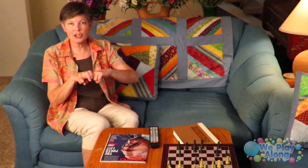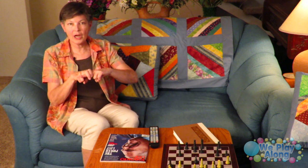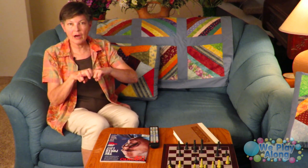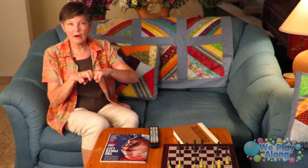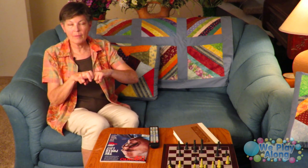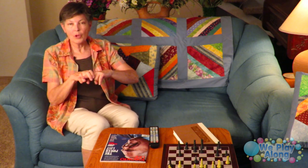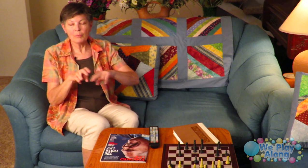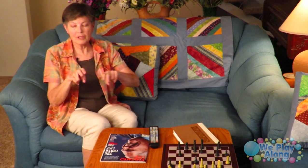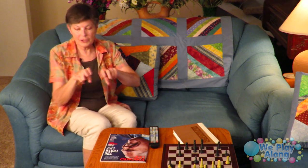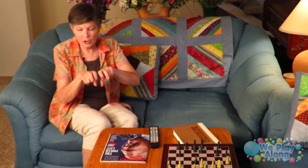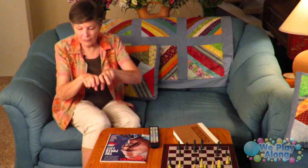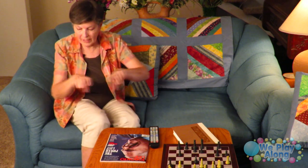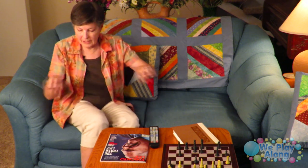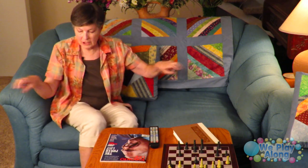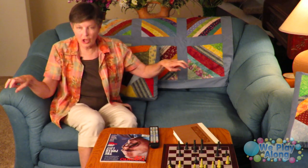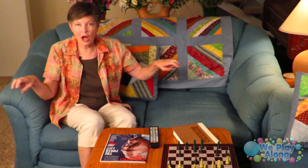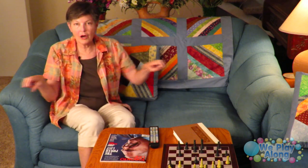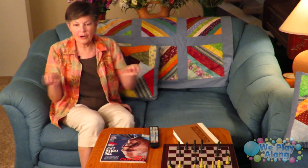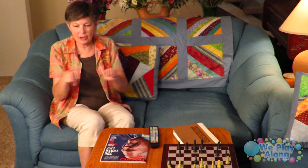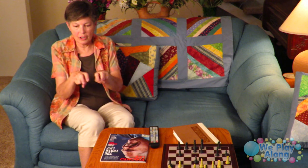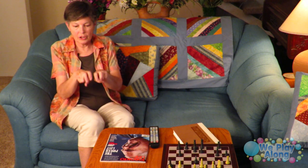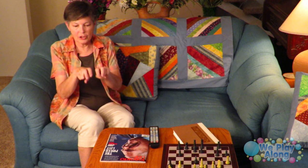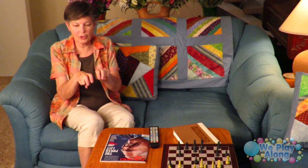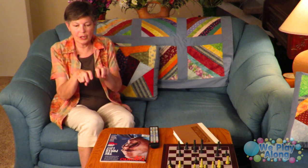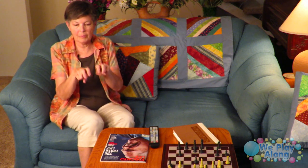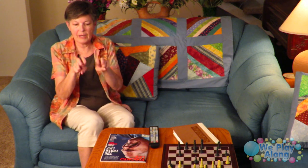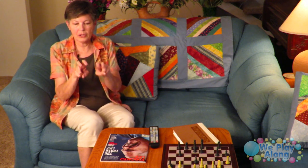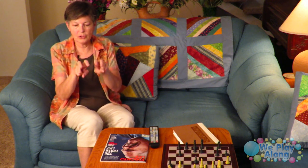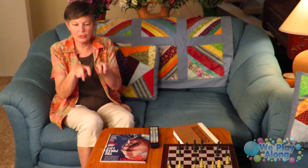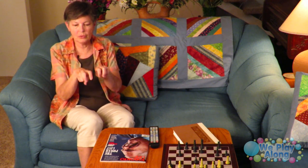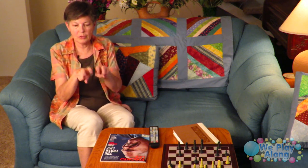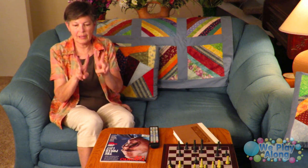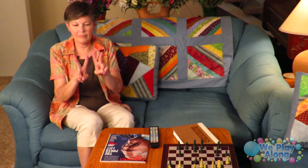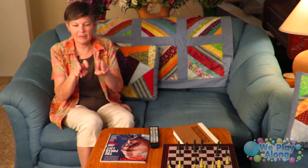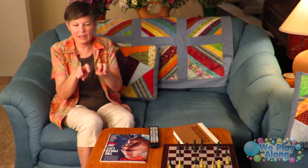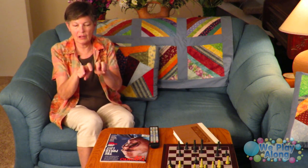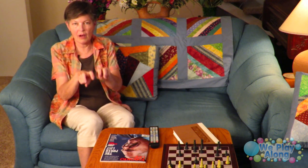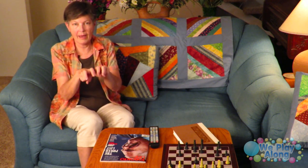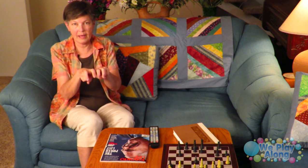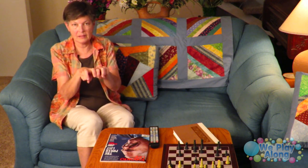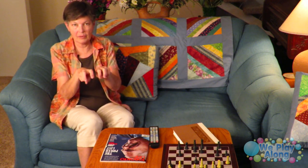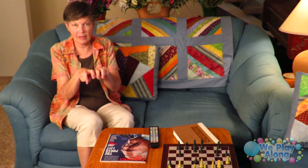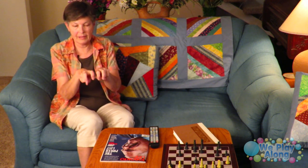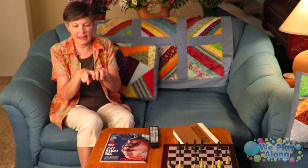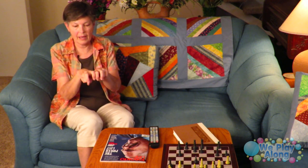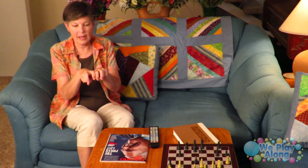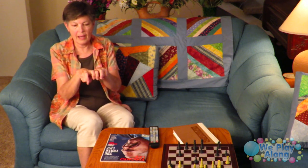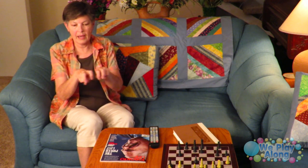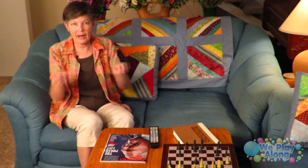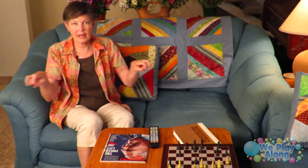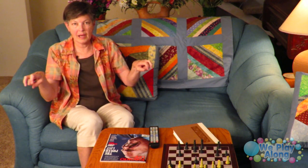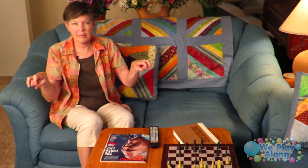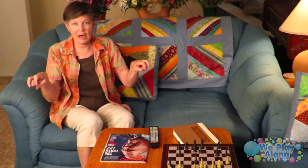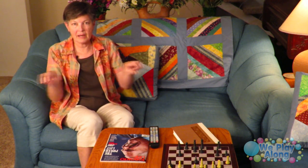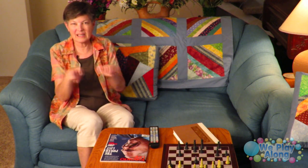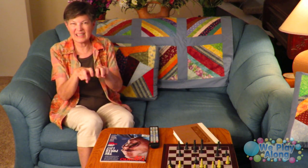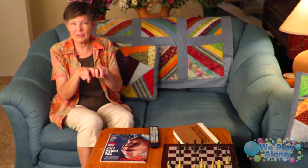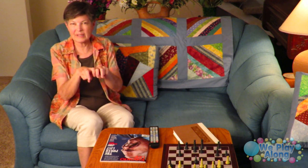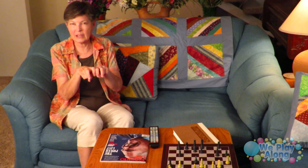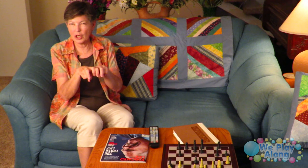chair but a sofa is longer so you're going to make two like the claw hands right like that and kind of come out because it's like you're sitting